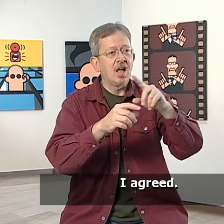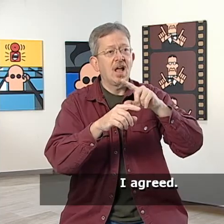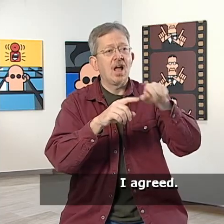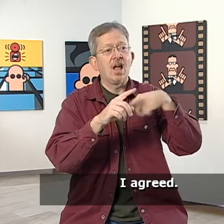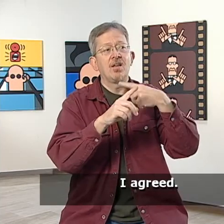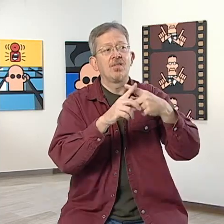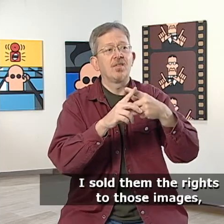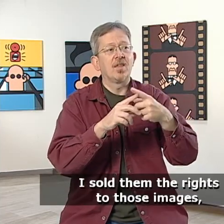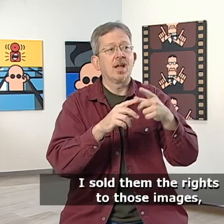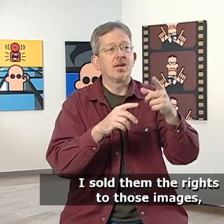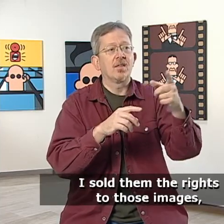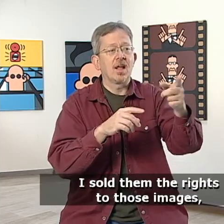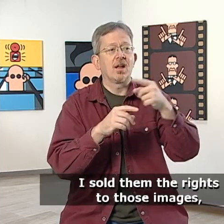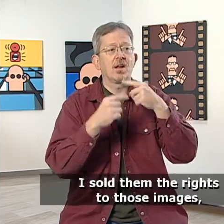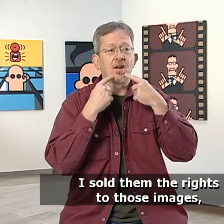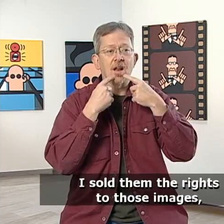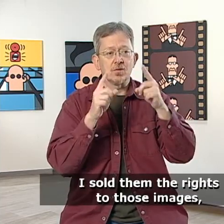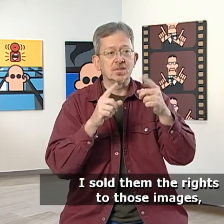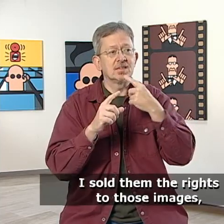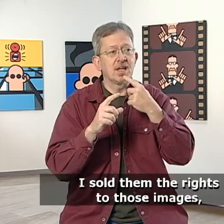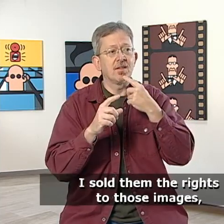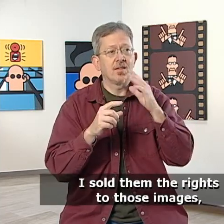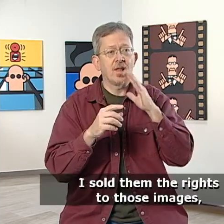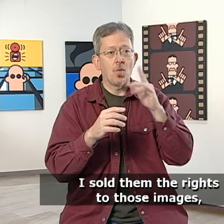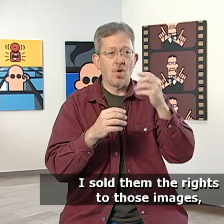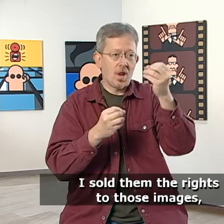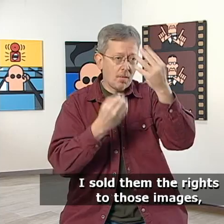I agreed. I sold them the rights to those images.